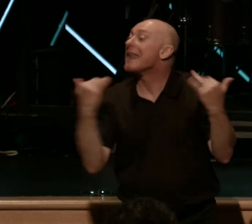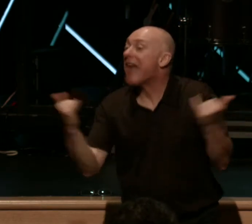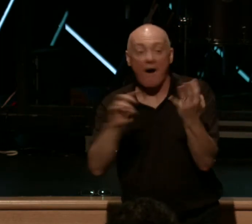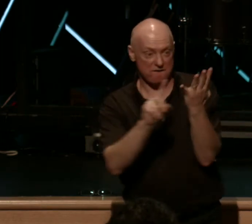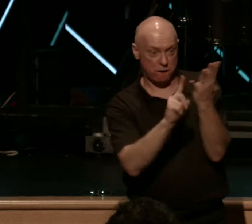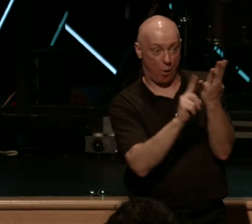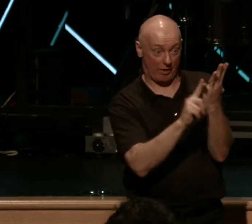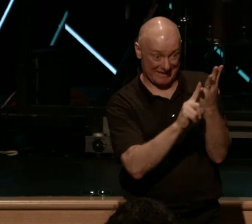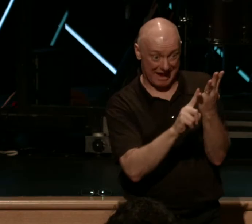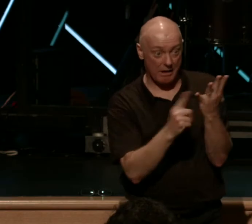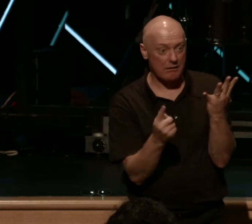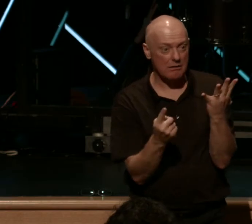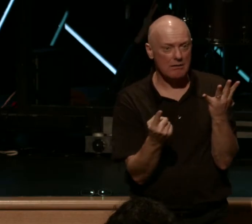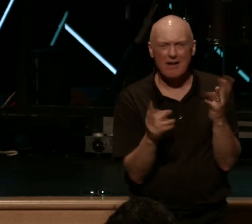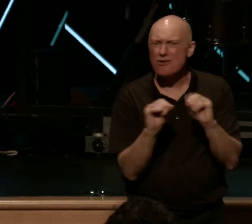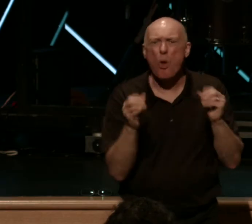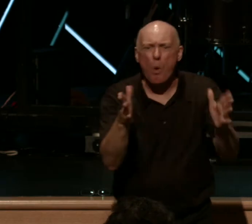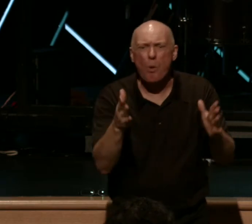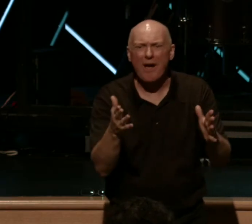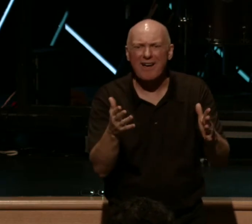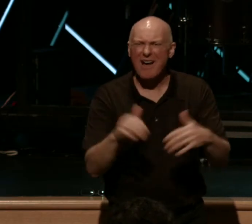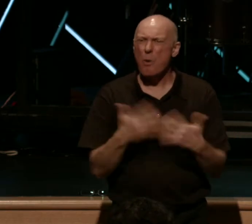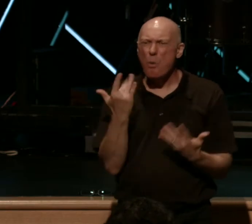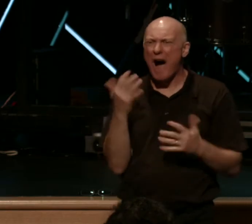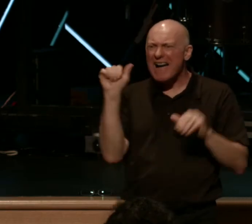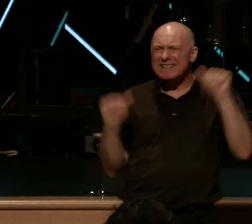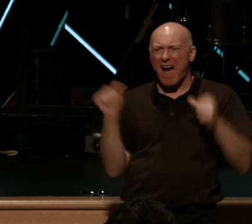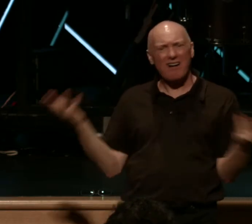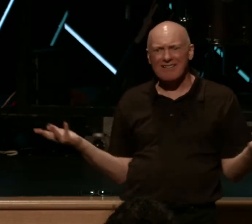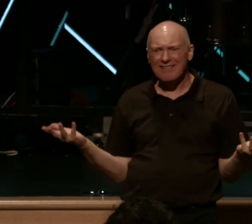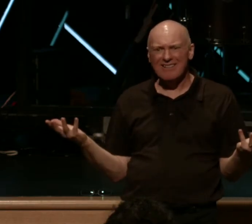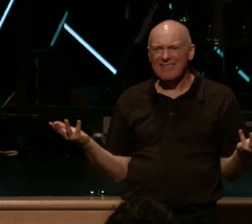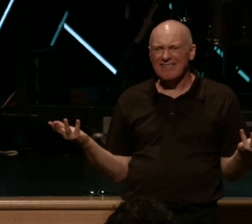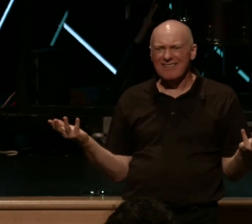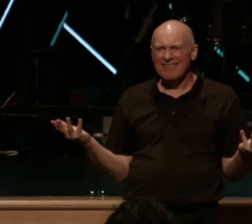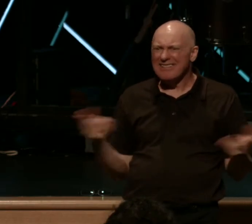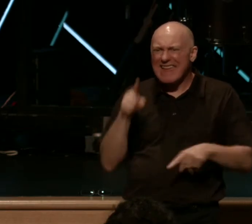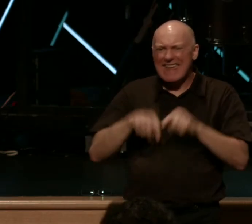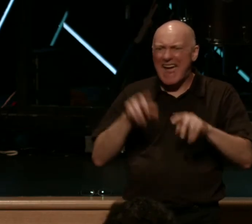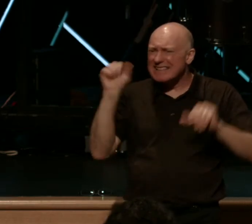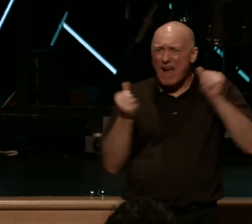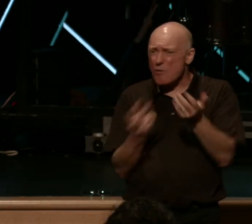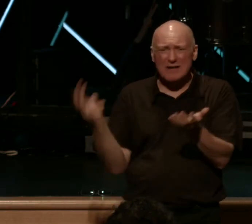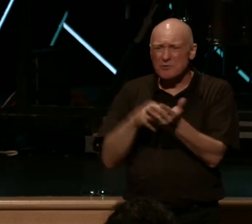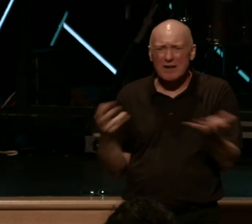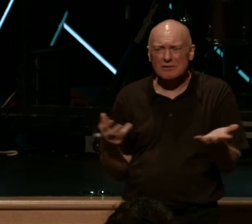So it shows us there's no way they can doubt Jesus. There's no way they're doubting the resurrection. Come in close. What are they doubting?